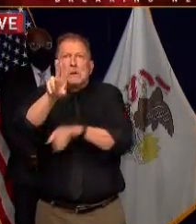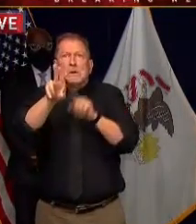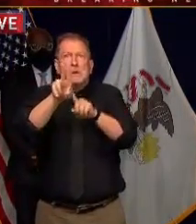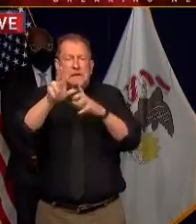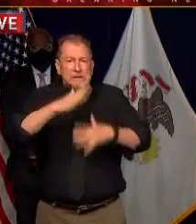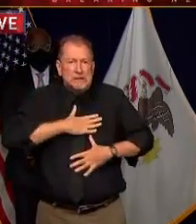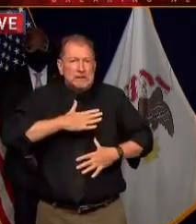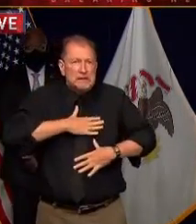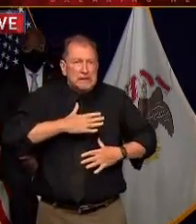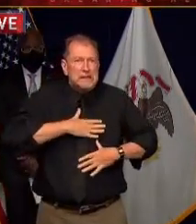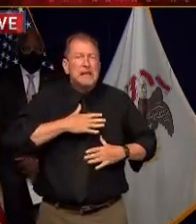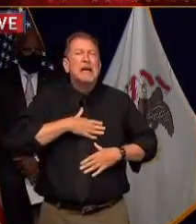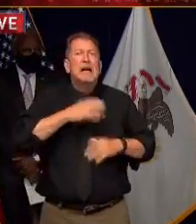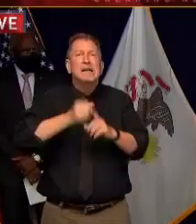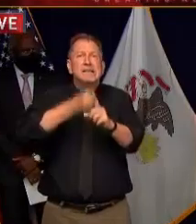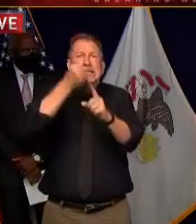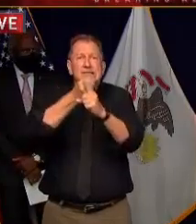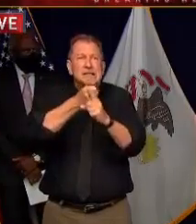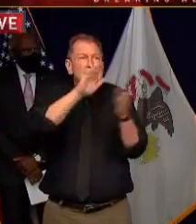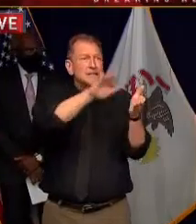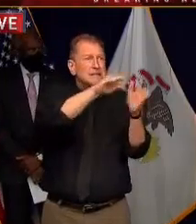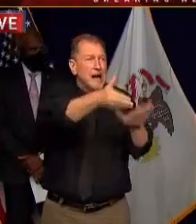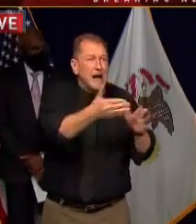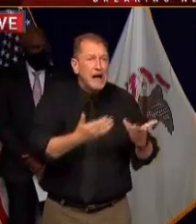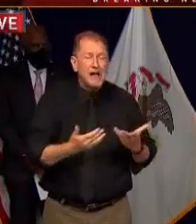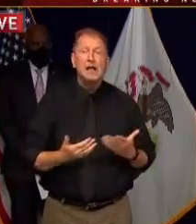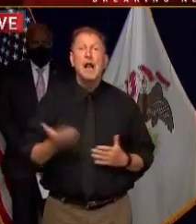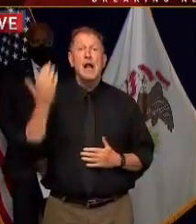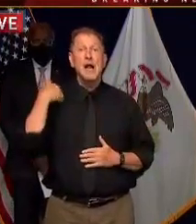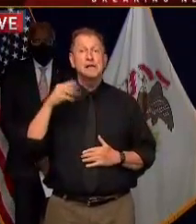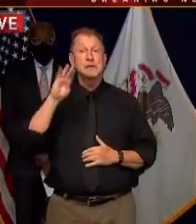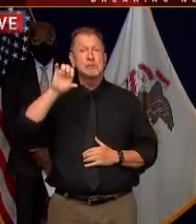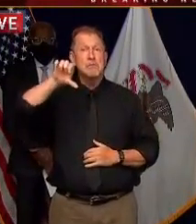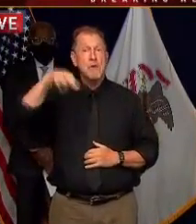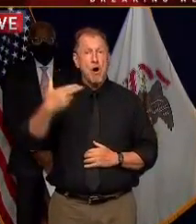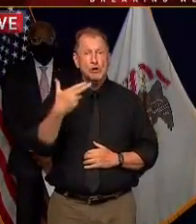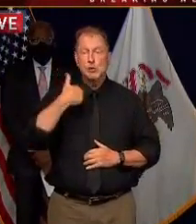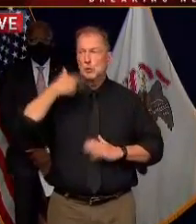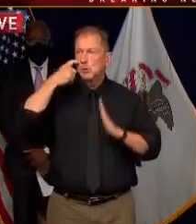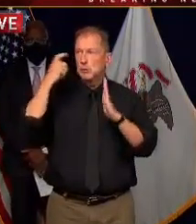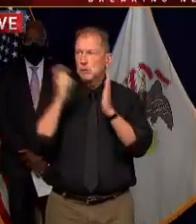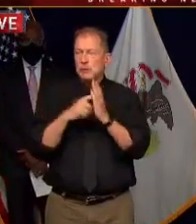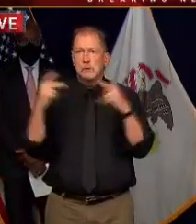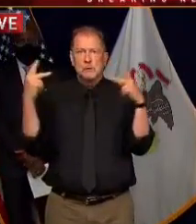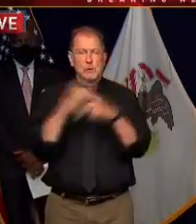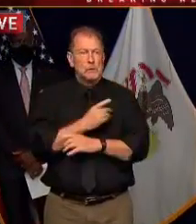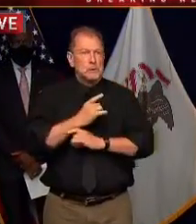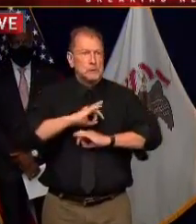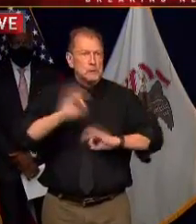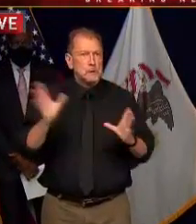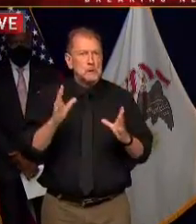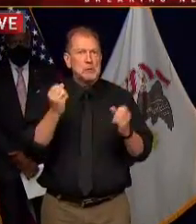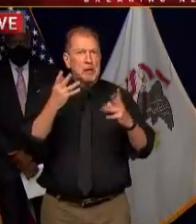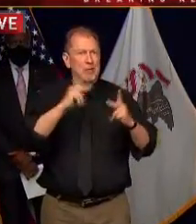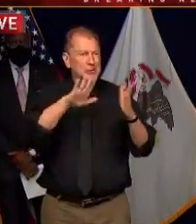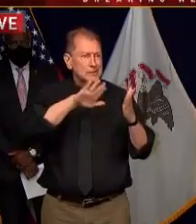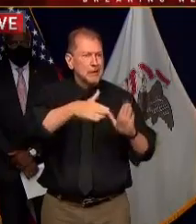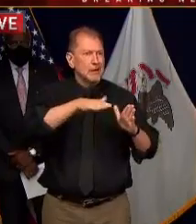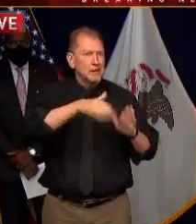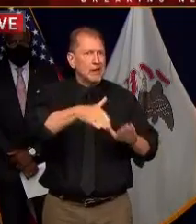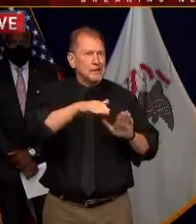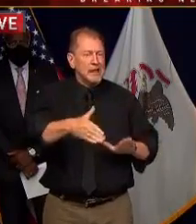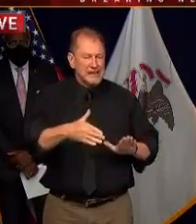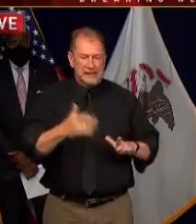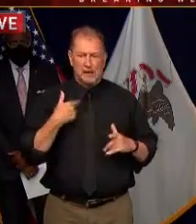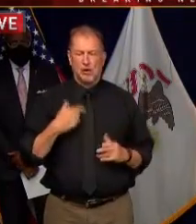unfortunately succumbed in March when we started seeing evidence of just how deadly this disease could be we did